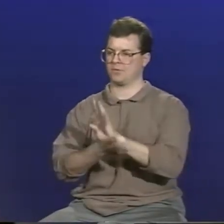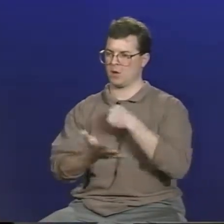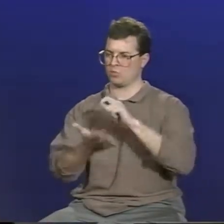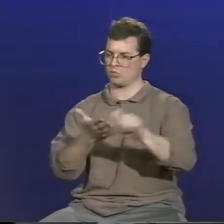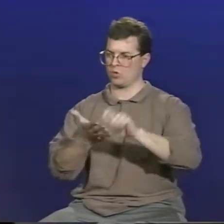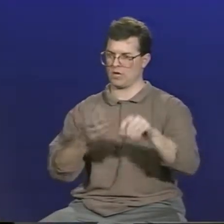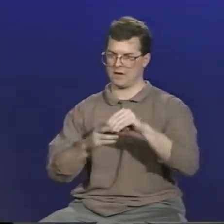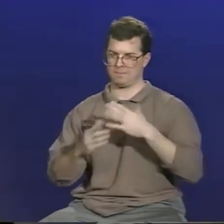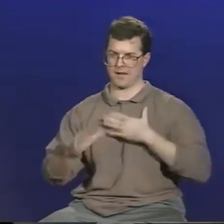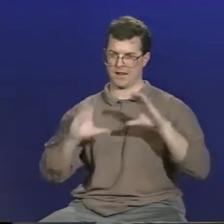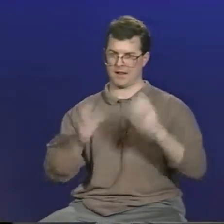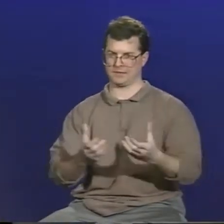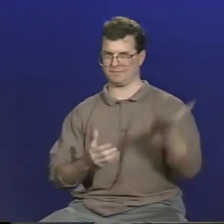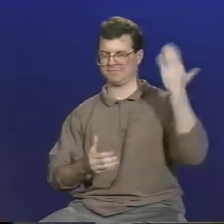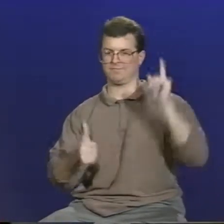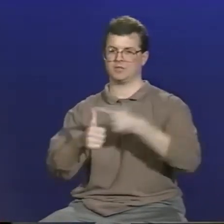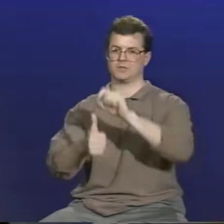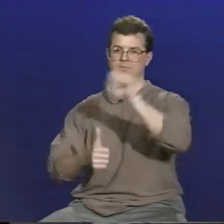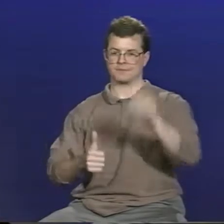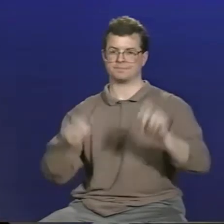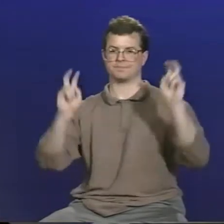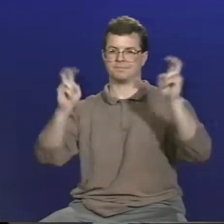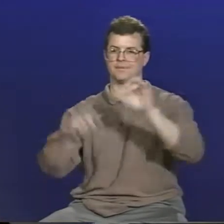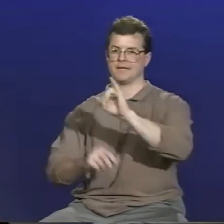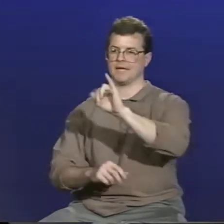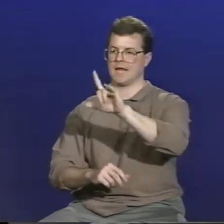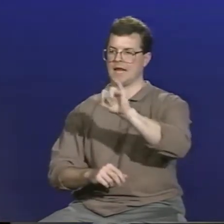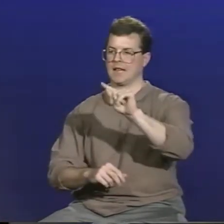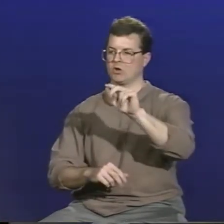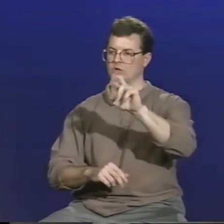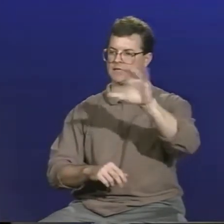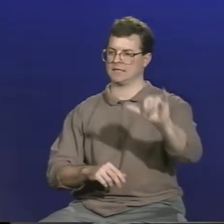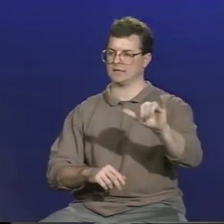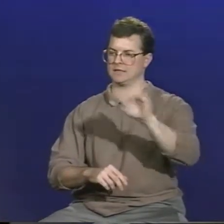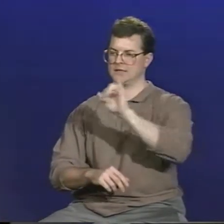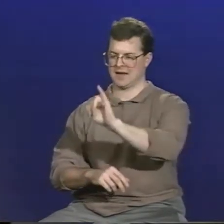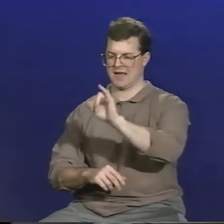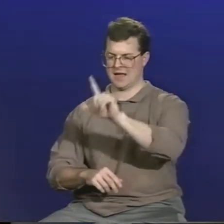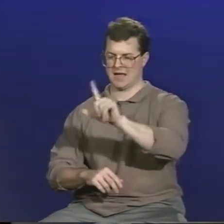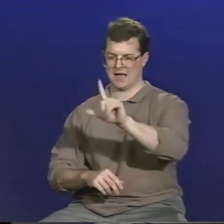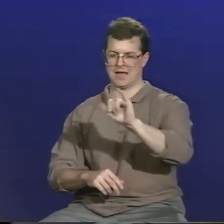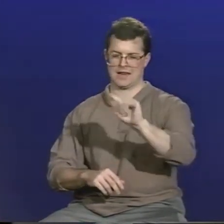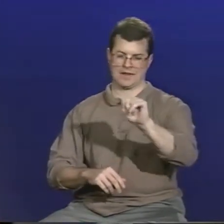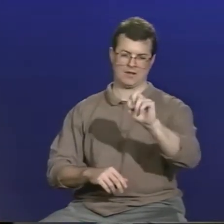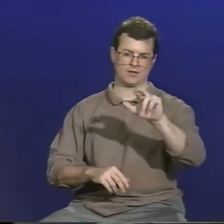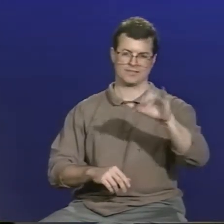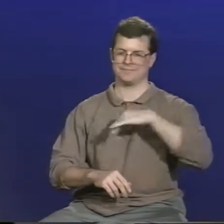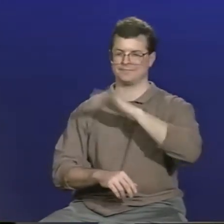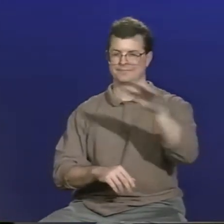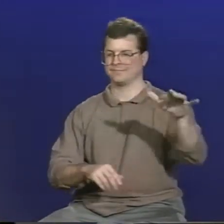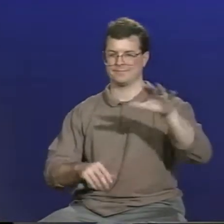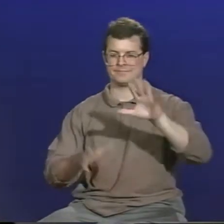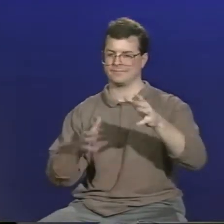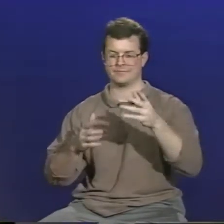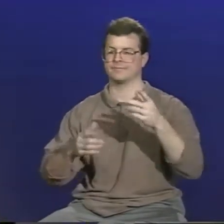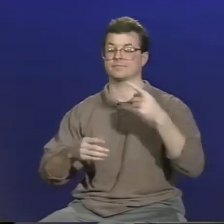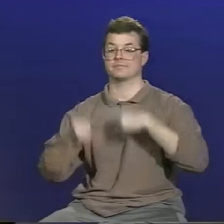I'd like to discuss a paper I wrote in one of my first semester classes at Maryland on the topic of illiteracy. And instead of